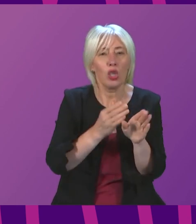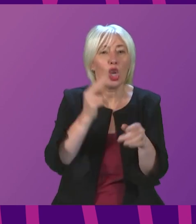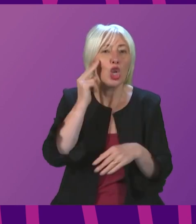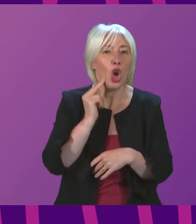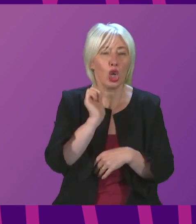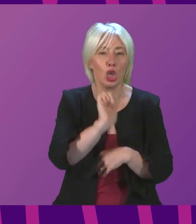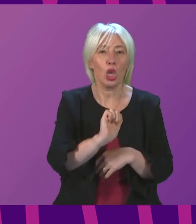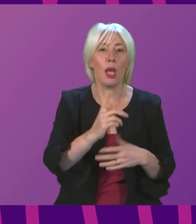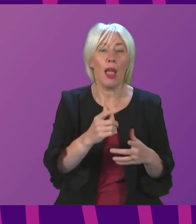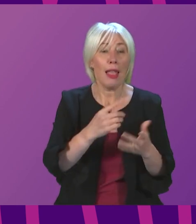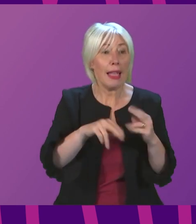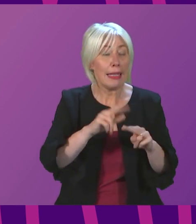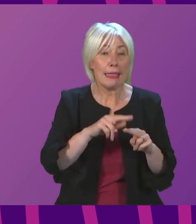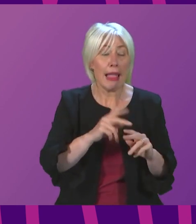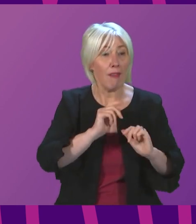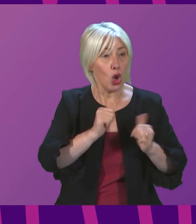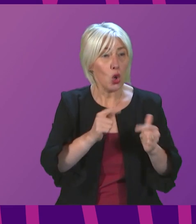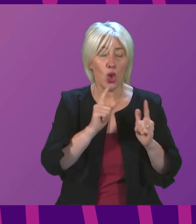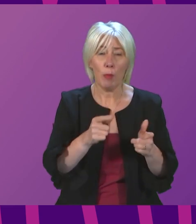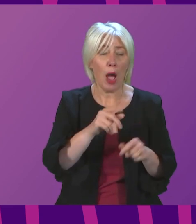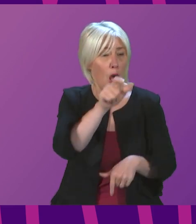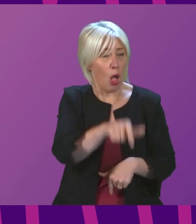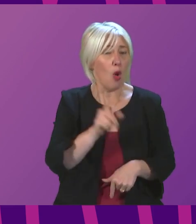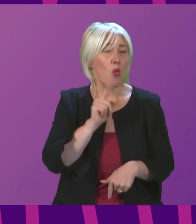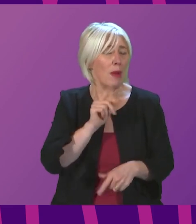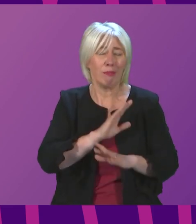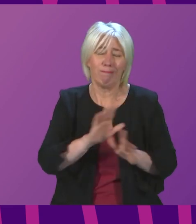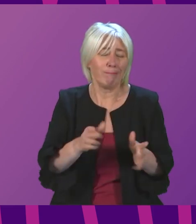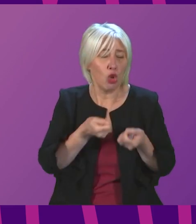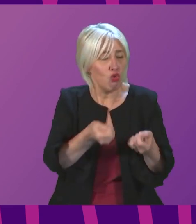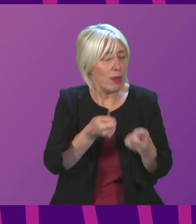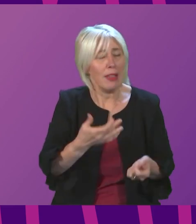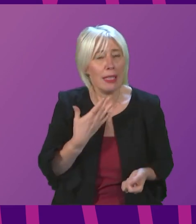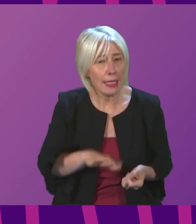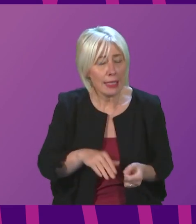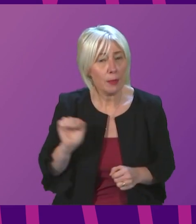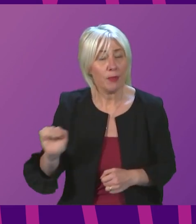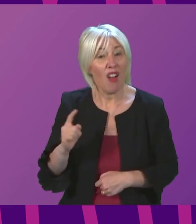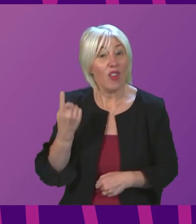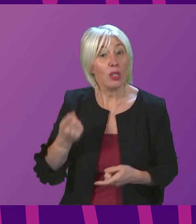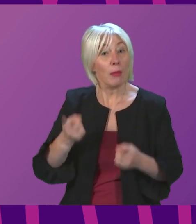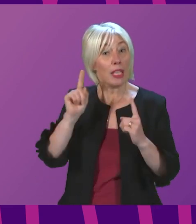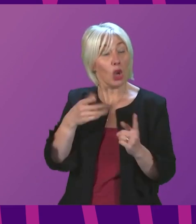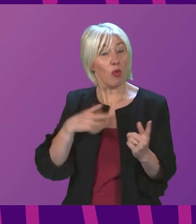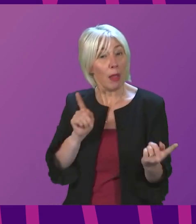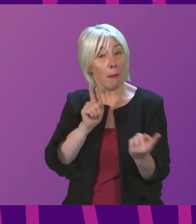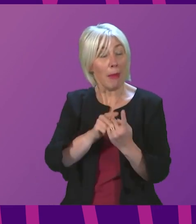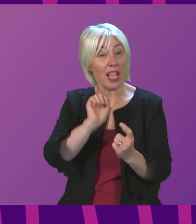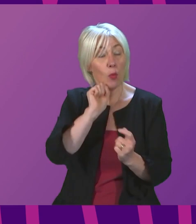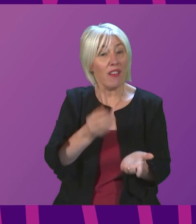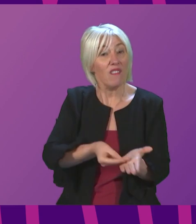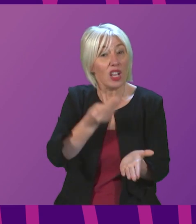means Lesley just isn't getting the treatment she needs. The First Minister met Lesley during a photo call when funding for